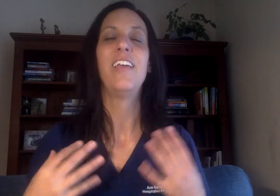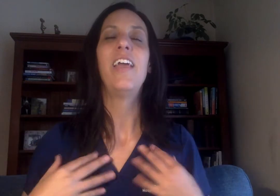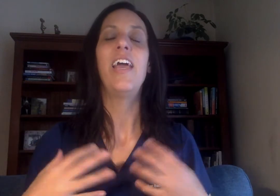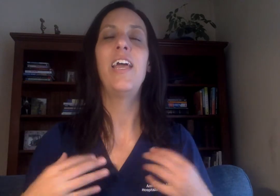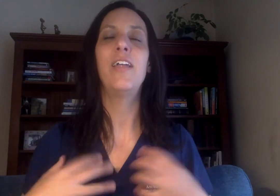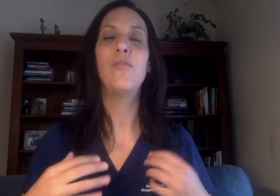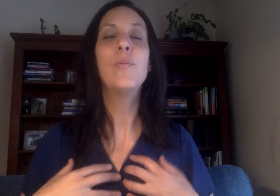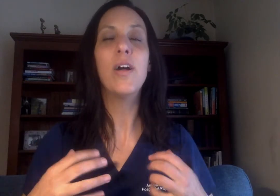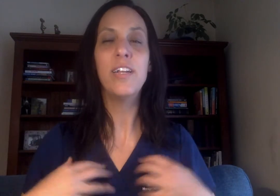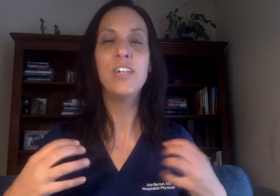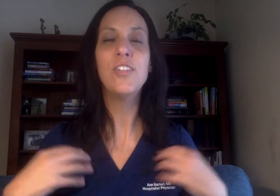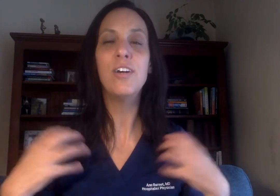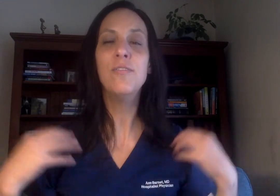and reminding ourselves